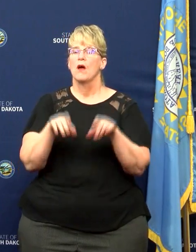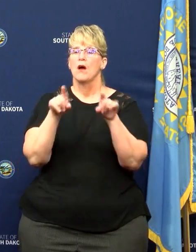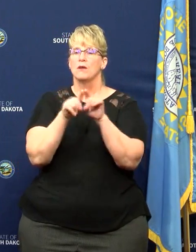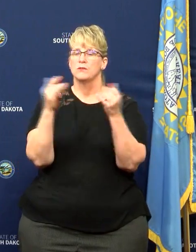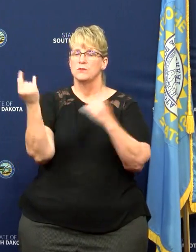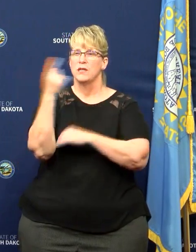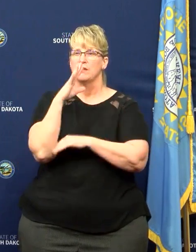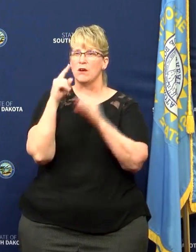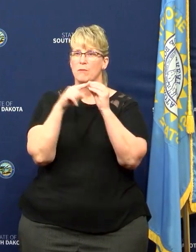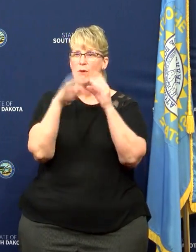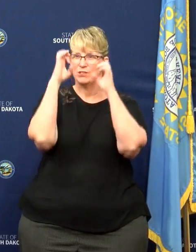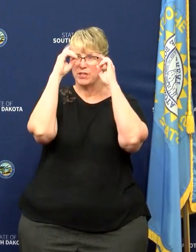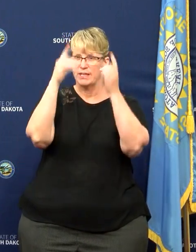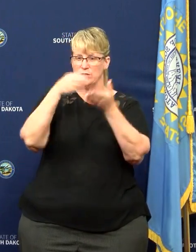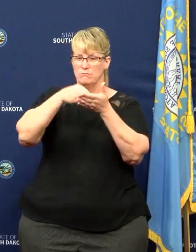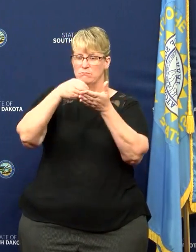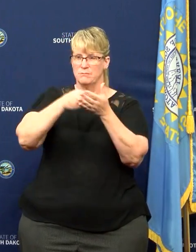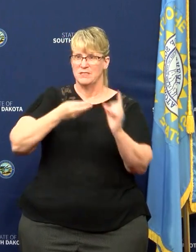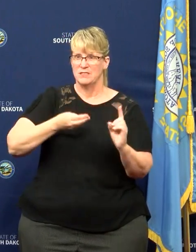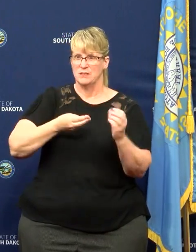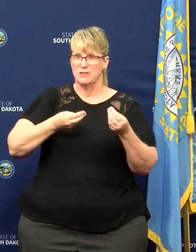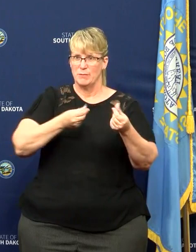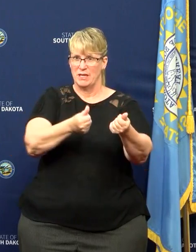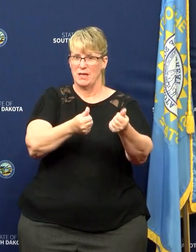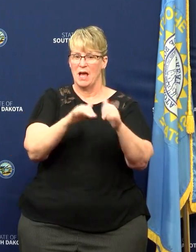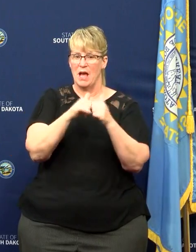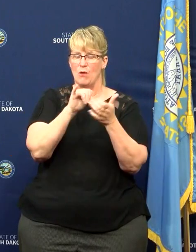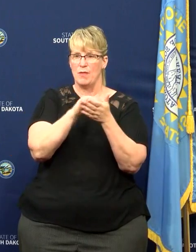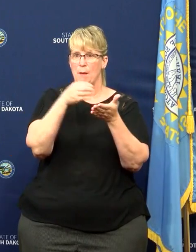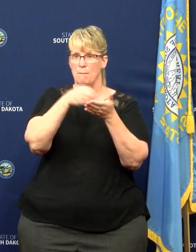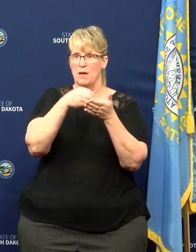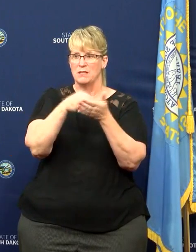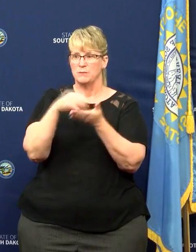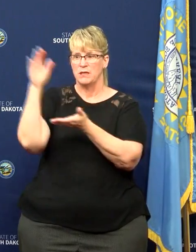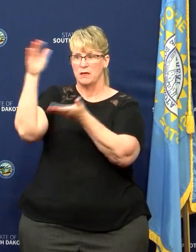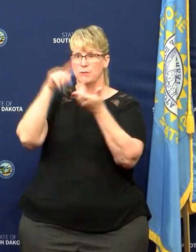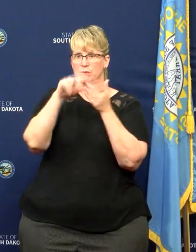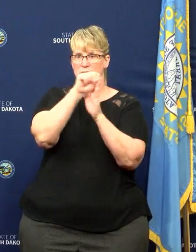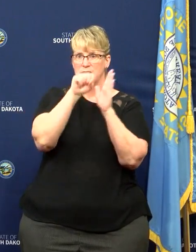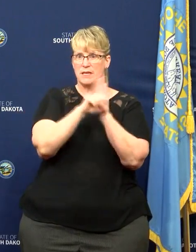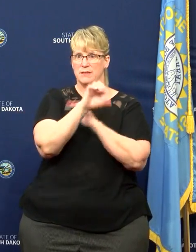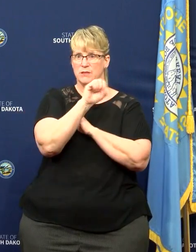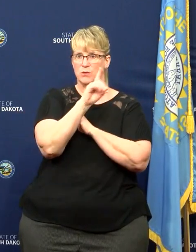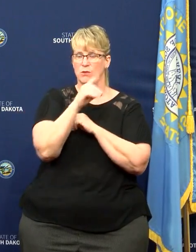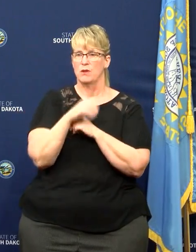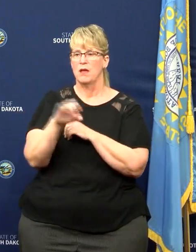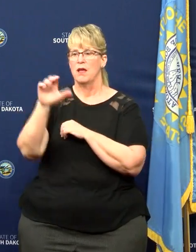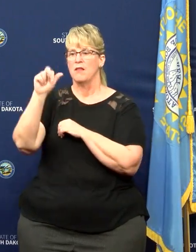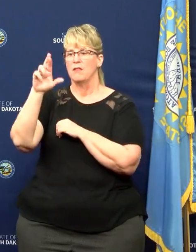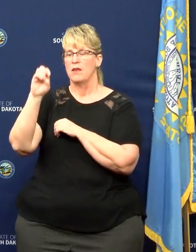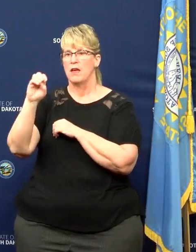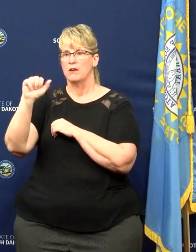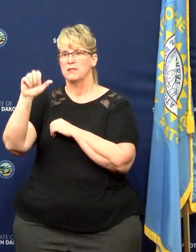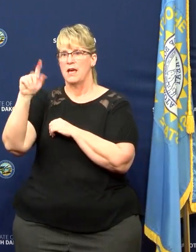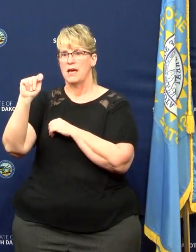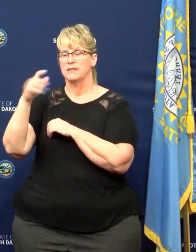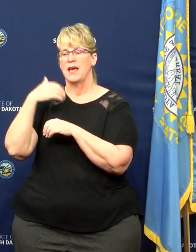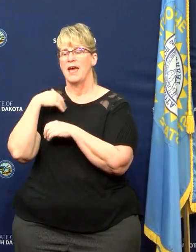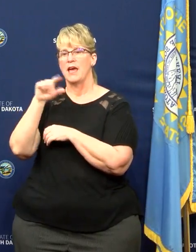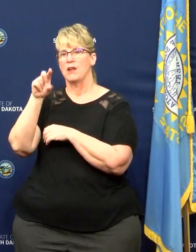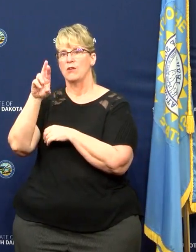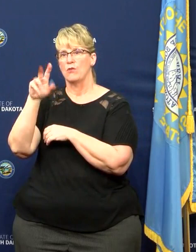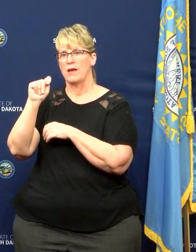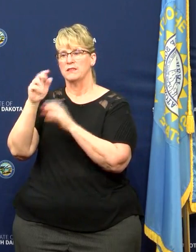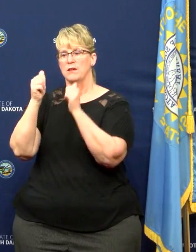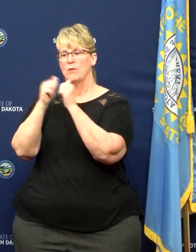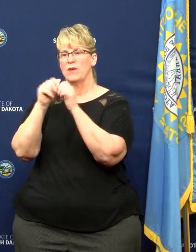because there are different areas to which education dollars have been flowing to the state. The CARES Act provided grant funds for